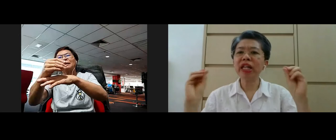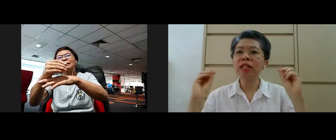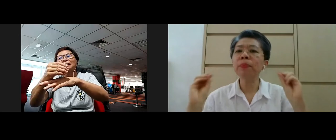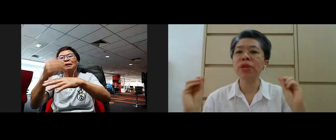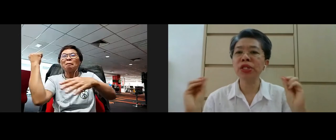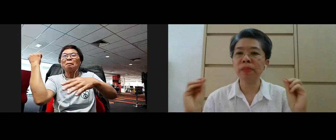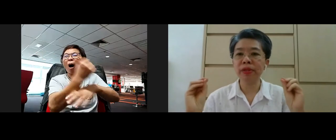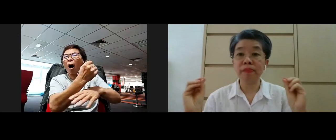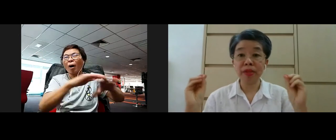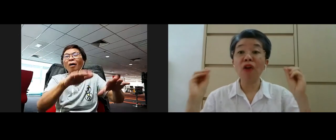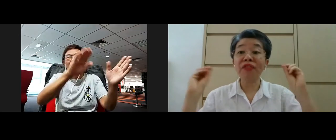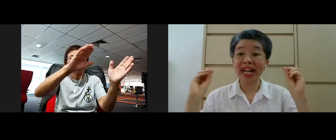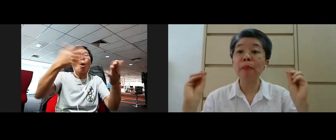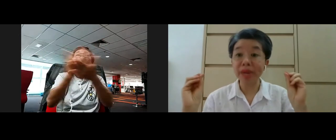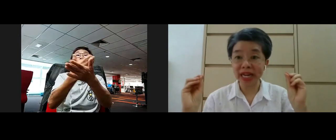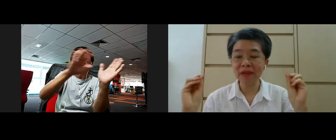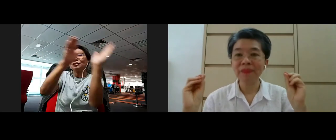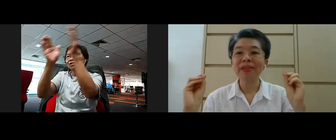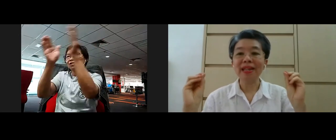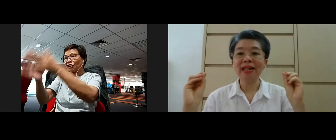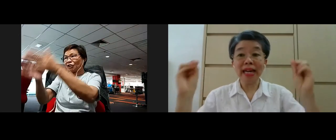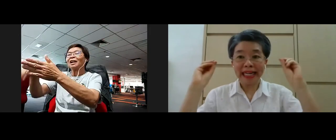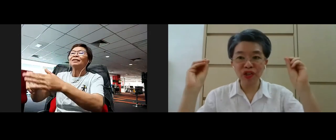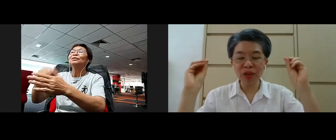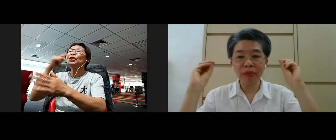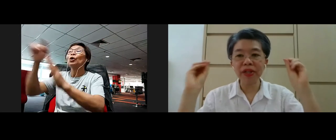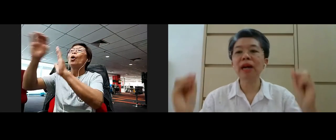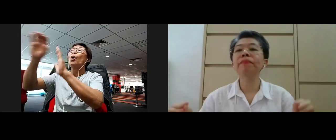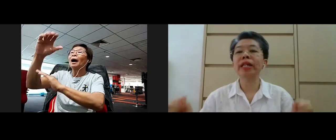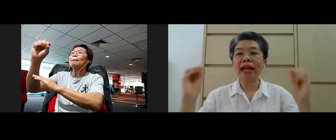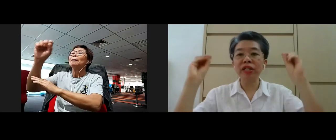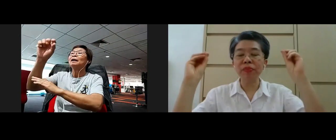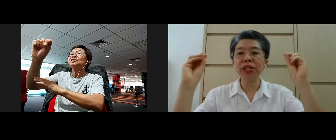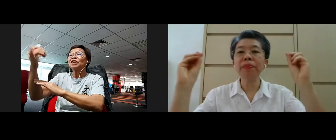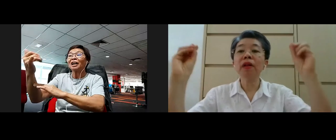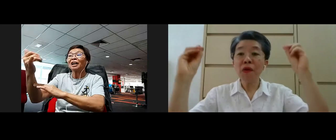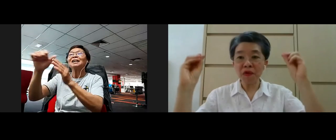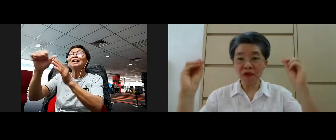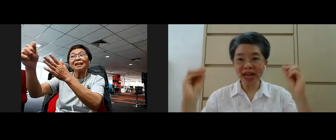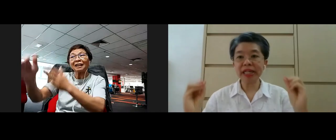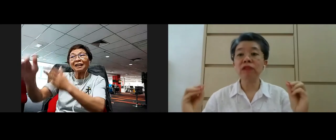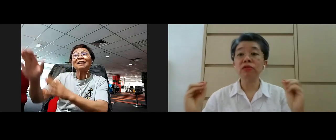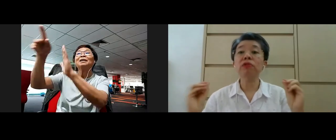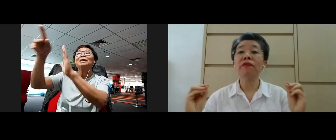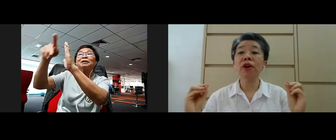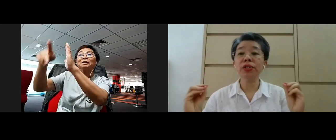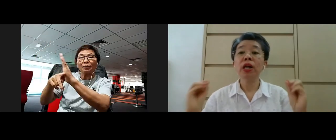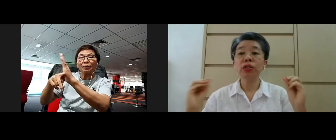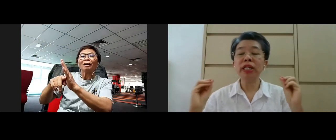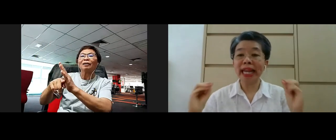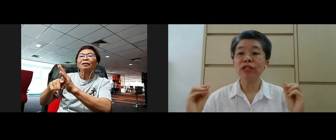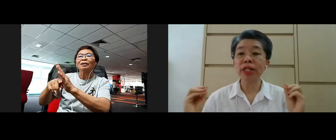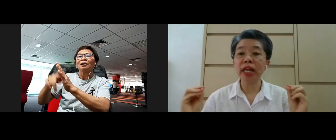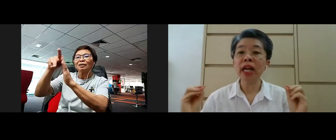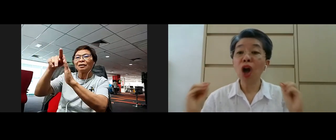ethical principle of that company yeah the leadership of the company ethical principle right down to of course